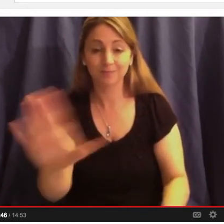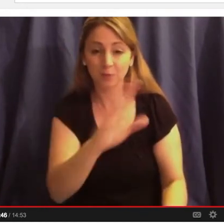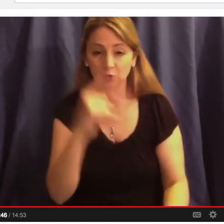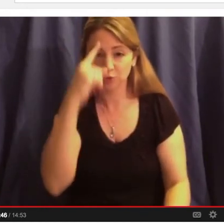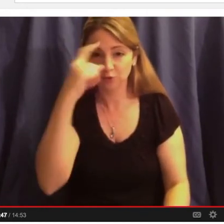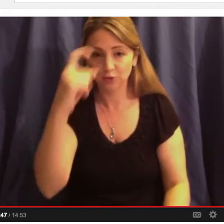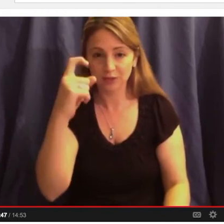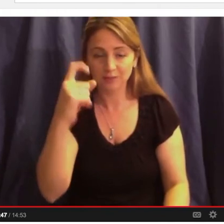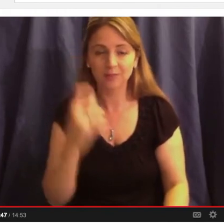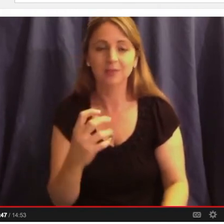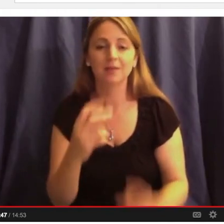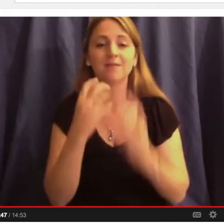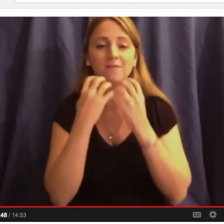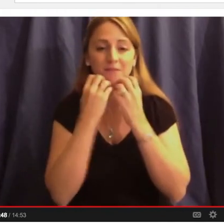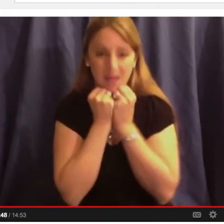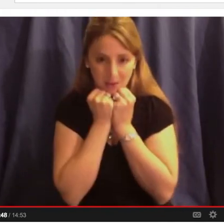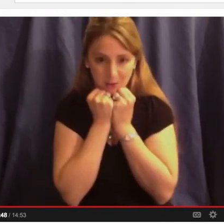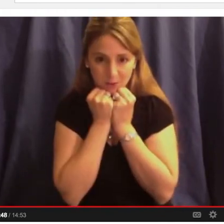very much.